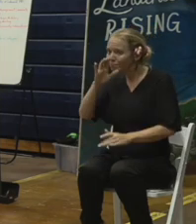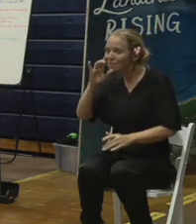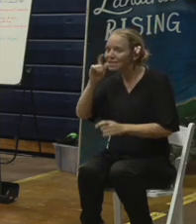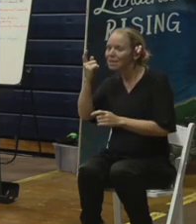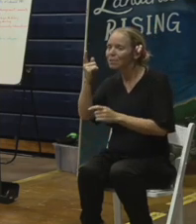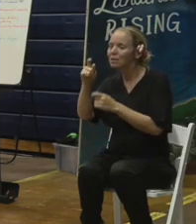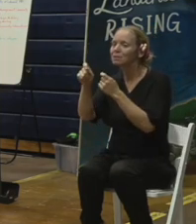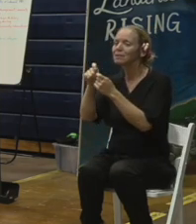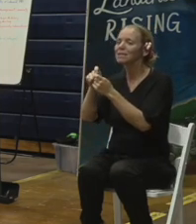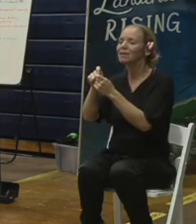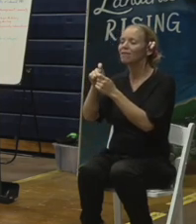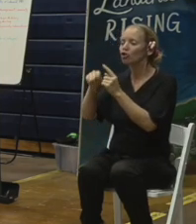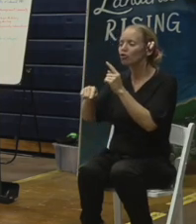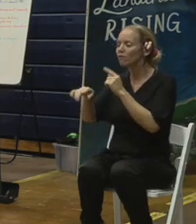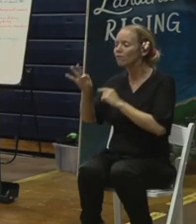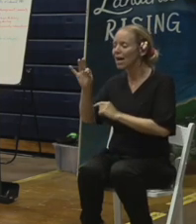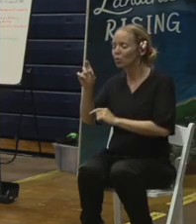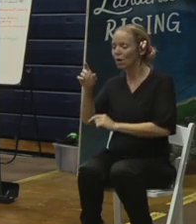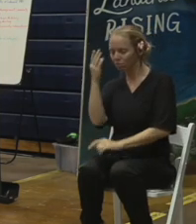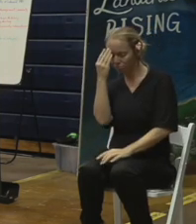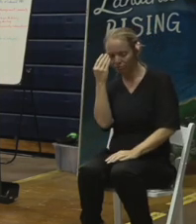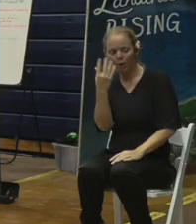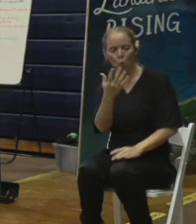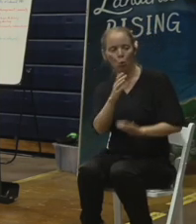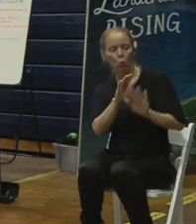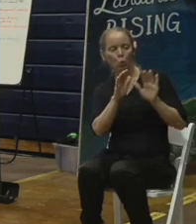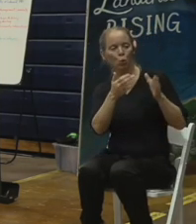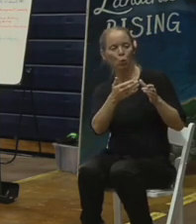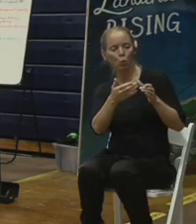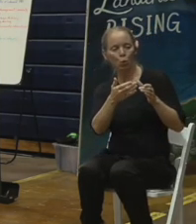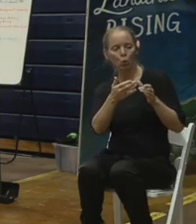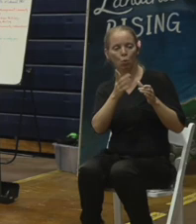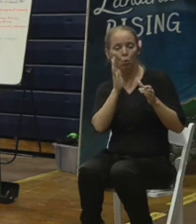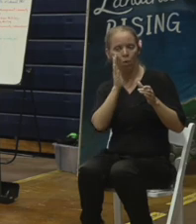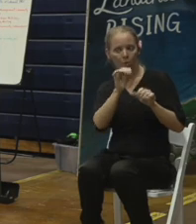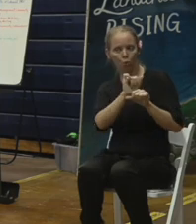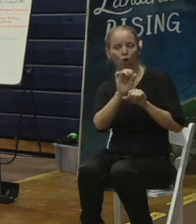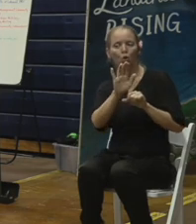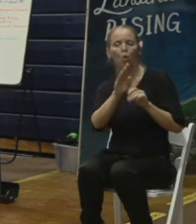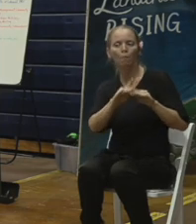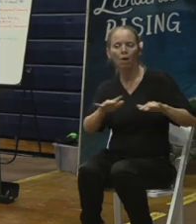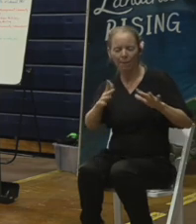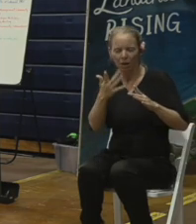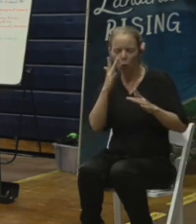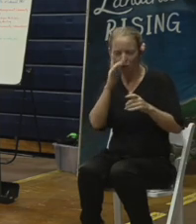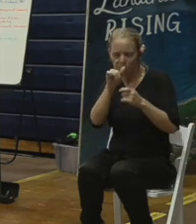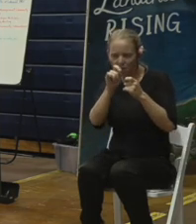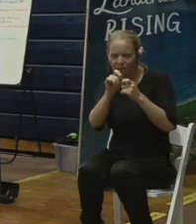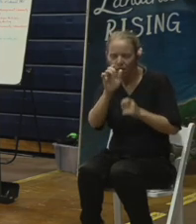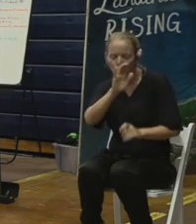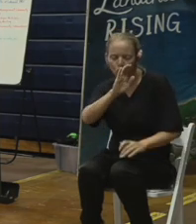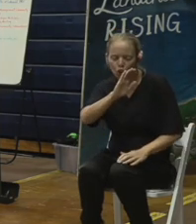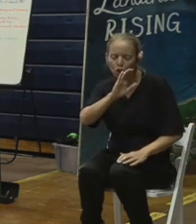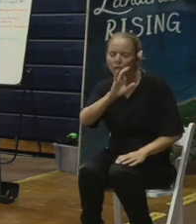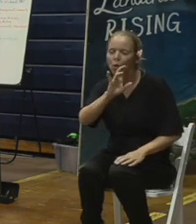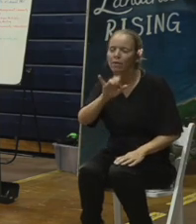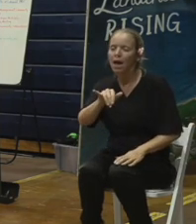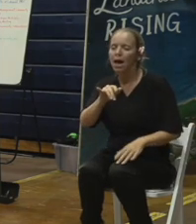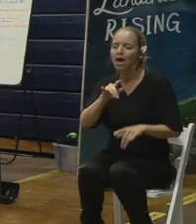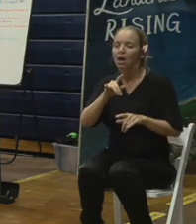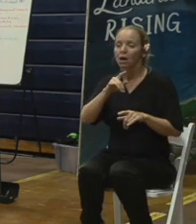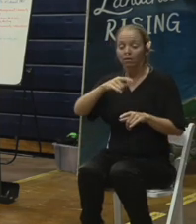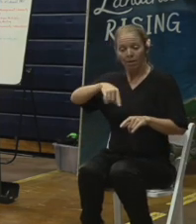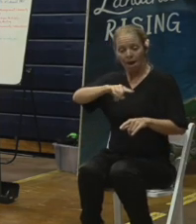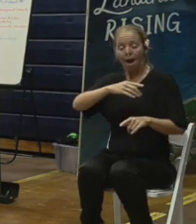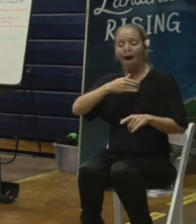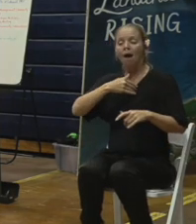communicate that to the crew that's going to be working on your property. And those with all the right protective gear can